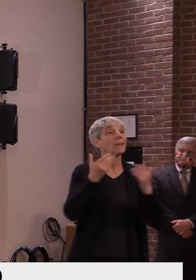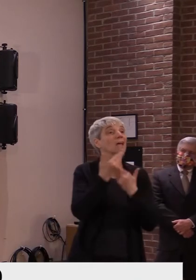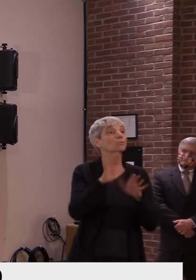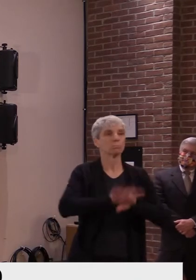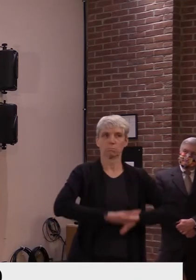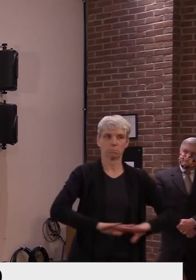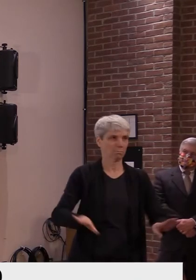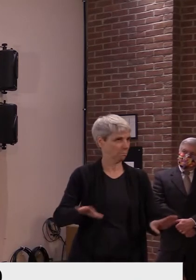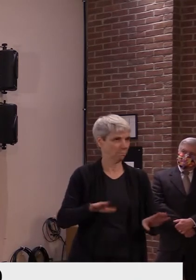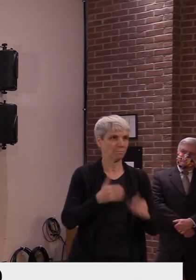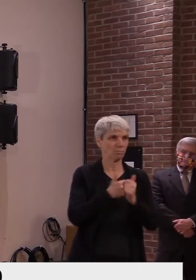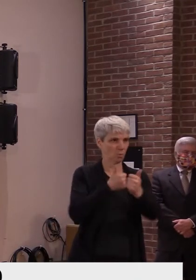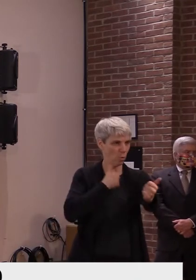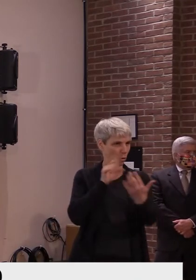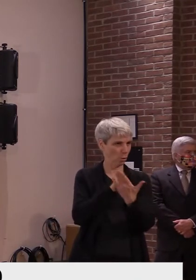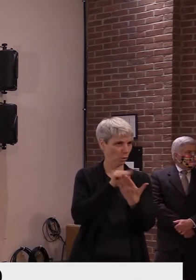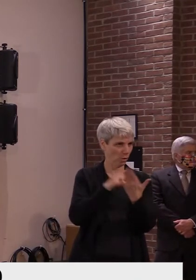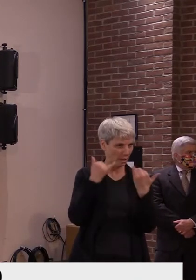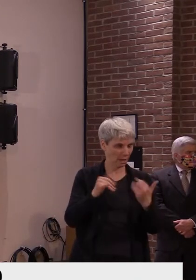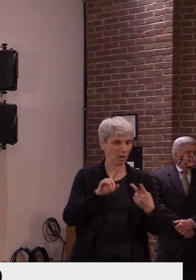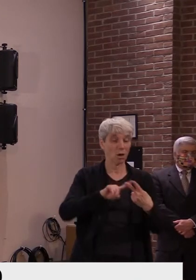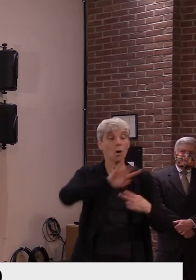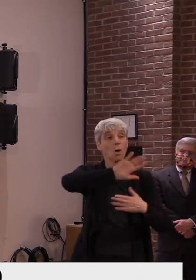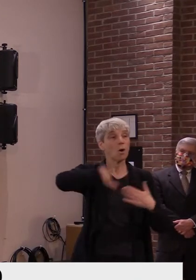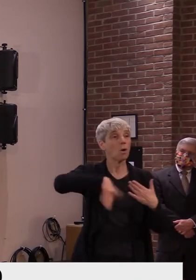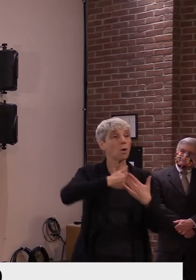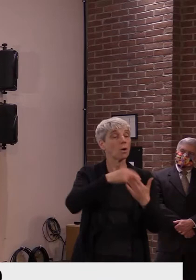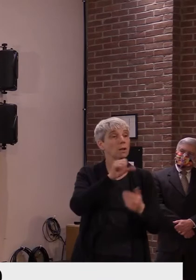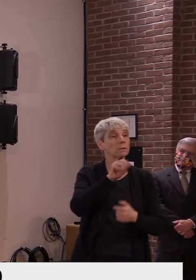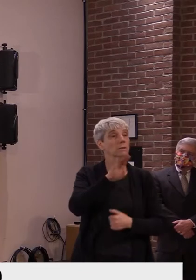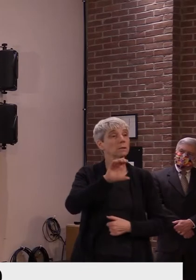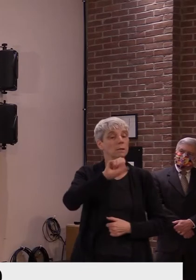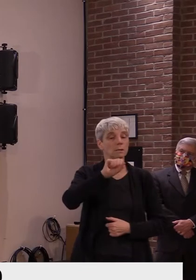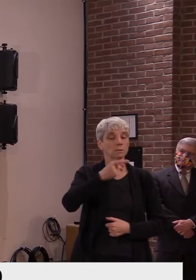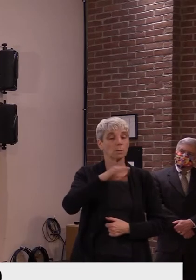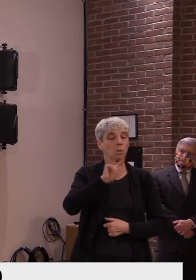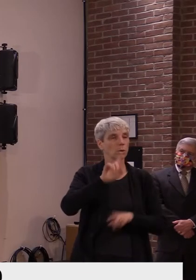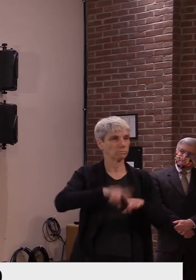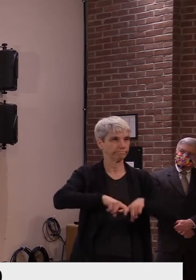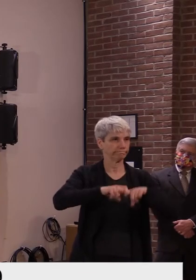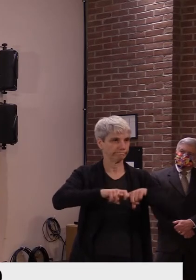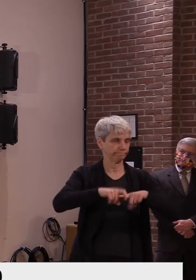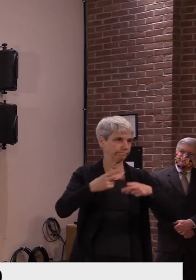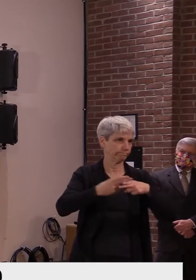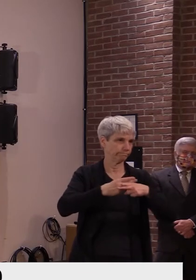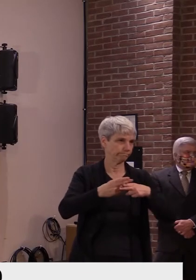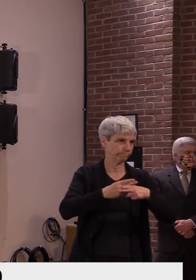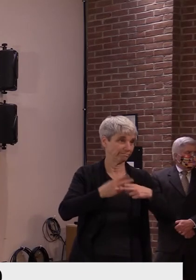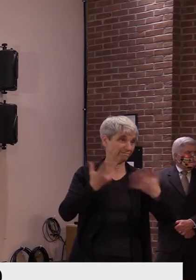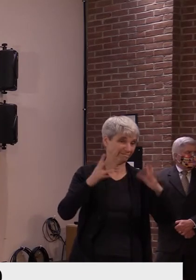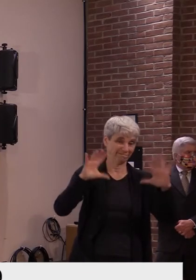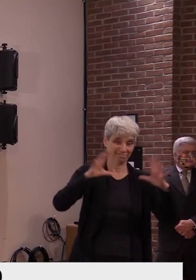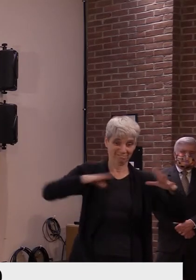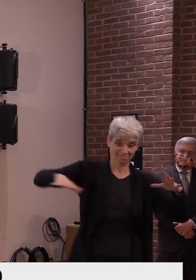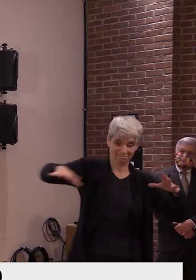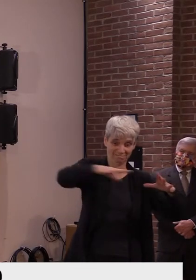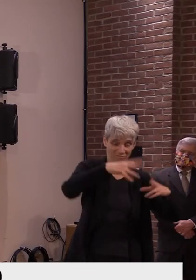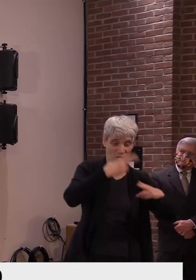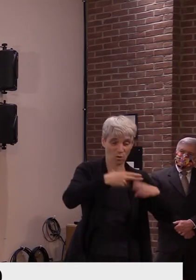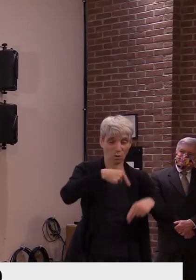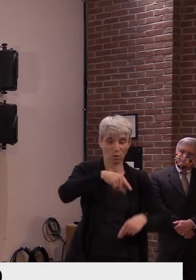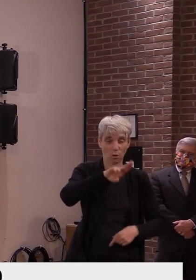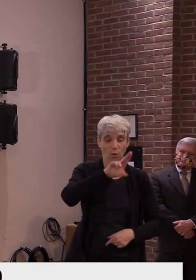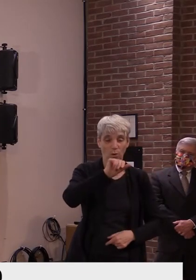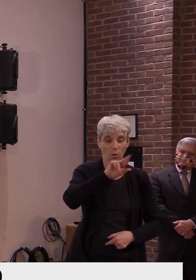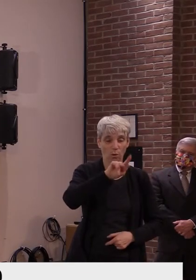All athletics have been canceled for the time being. Um, it's essentially a quarantine campus. And,